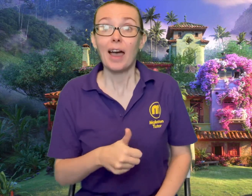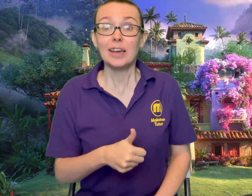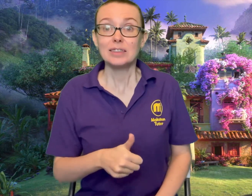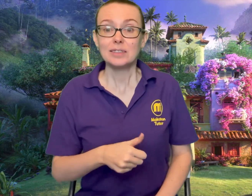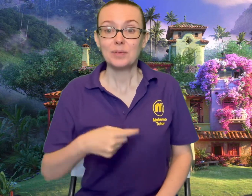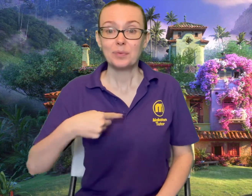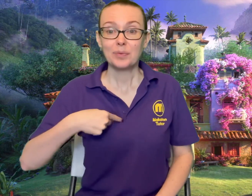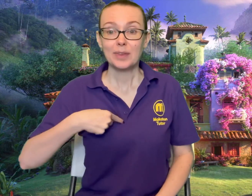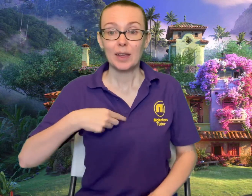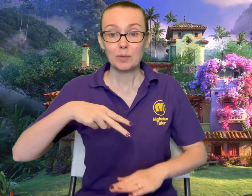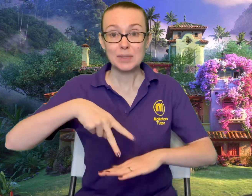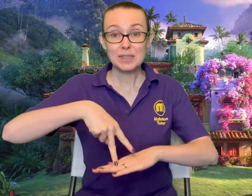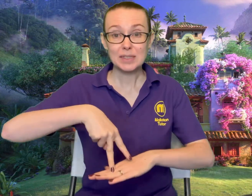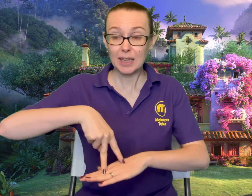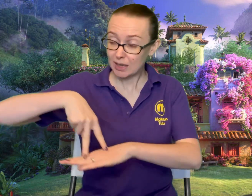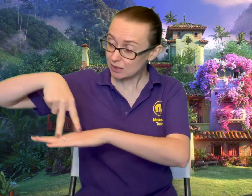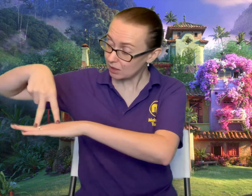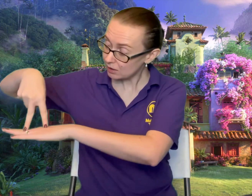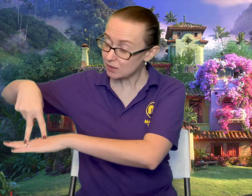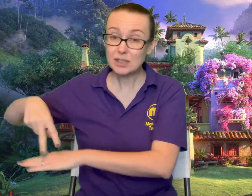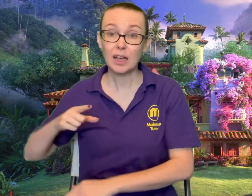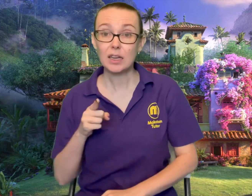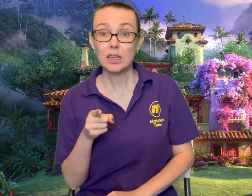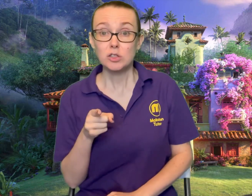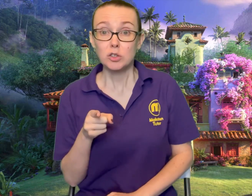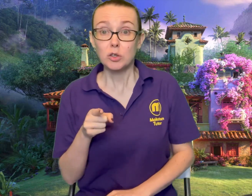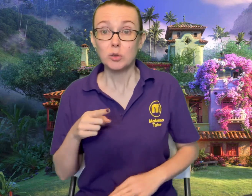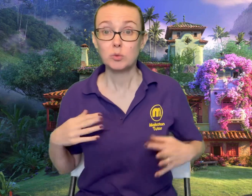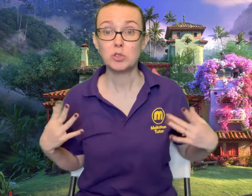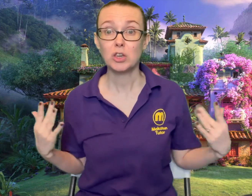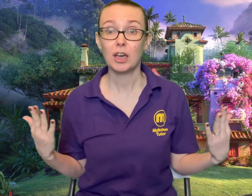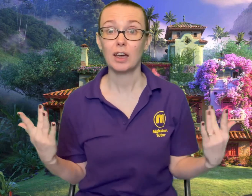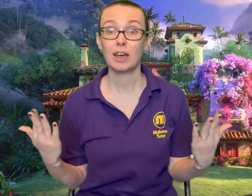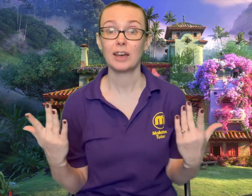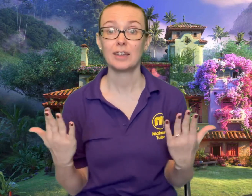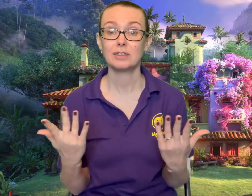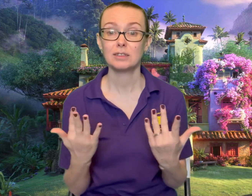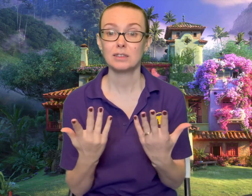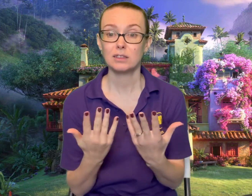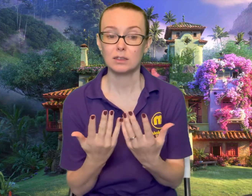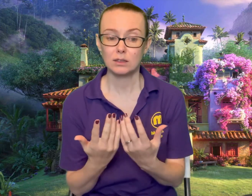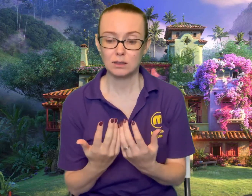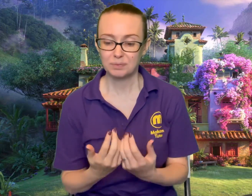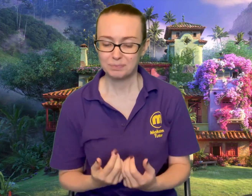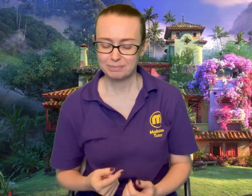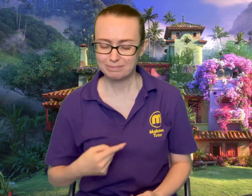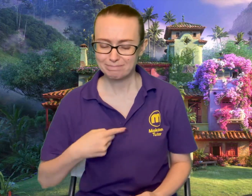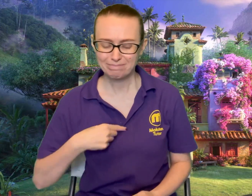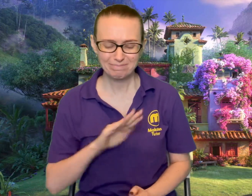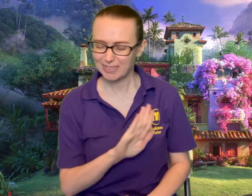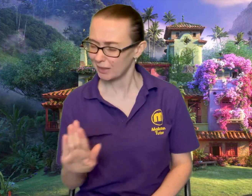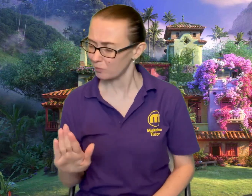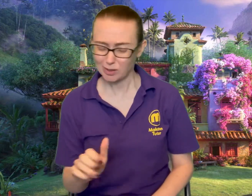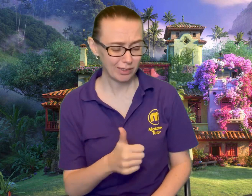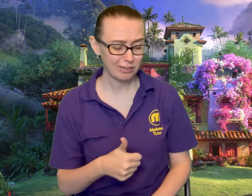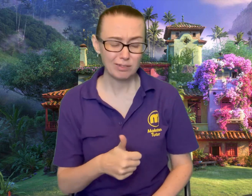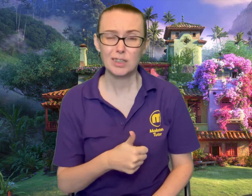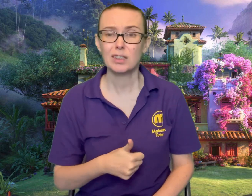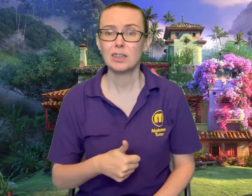I will stand on the side as you shine I'm not fine,